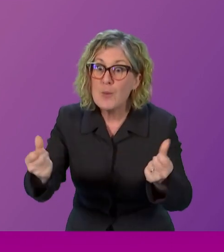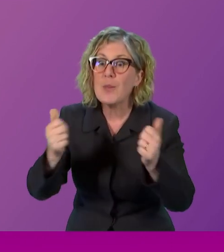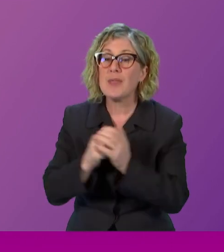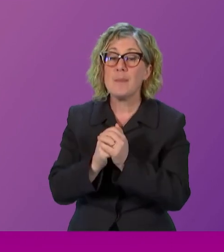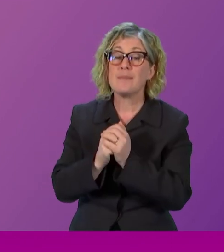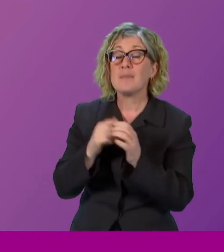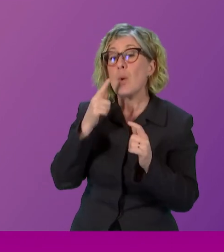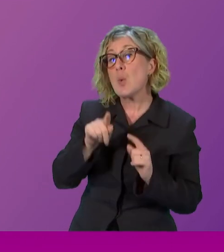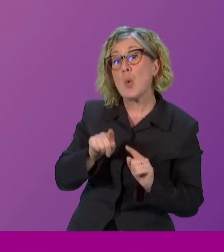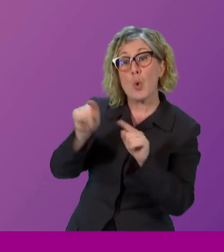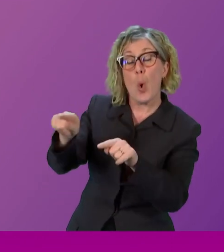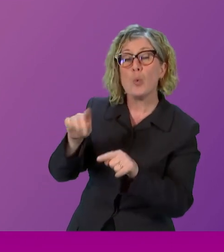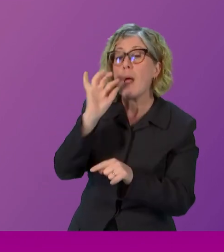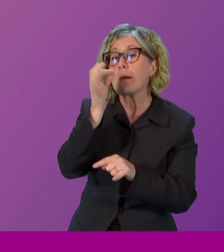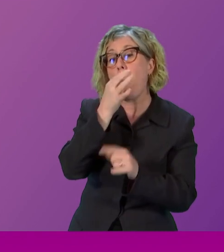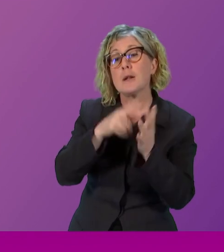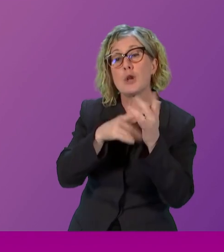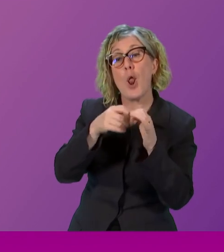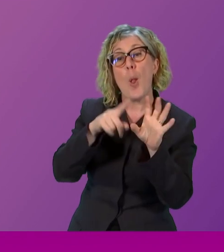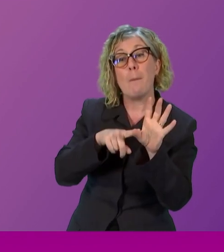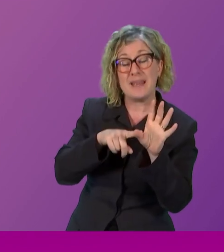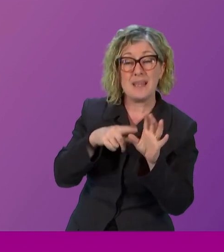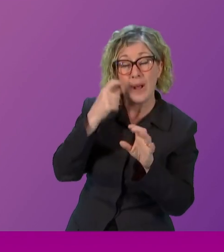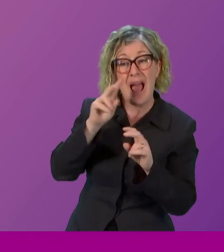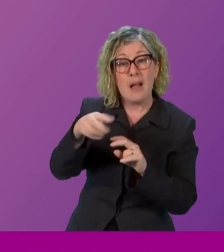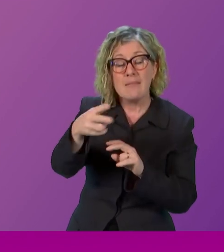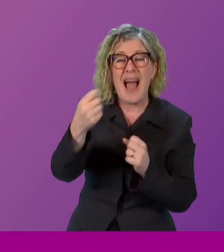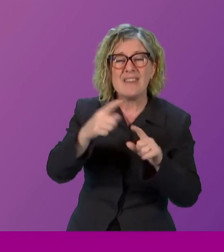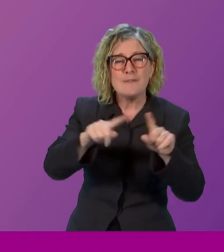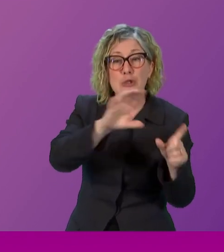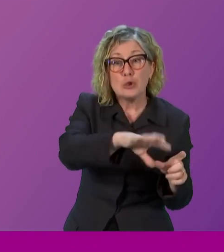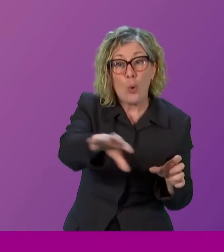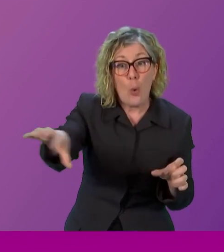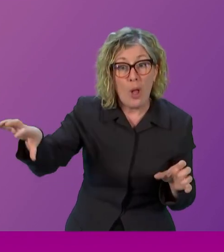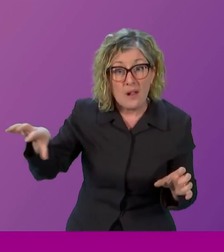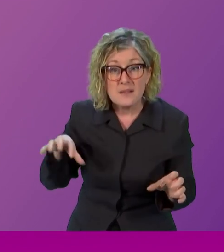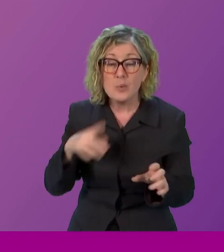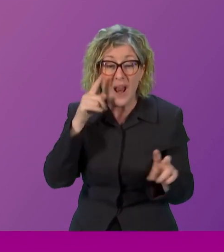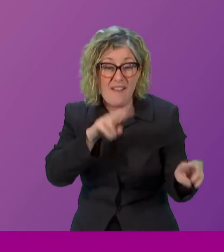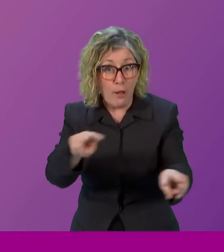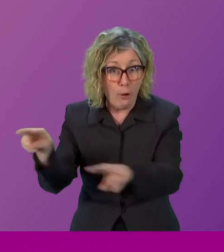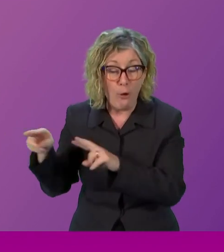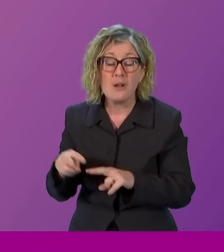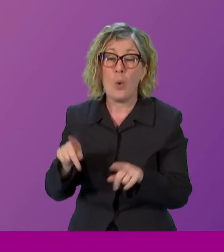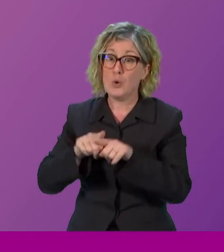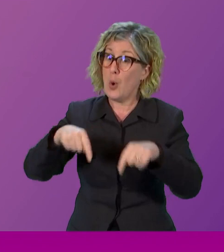visited them, see if you can. The Parliament Broadcasting team, you will be able to,